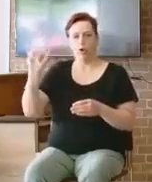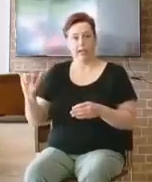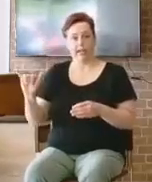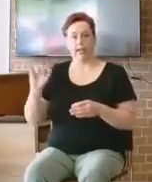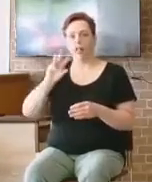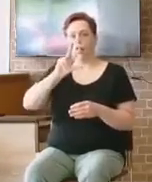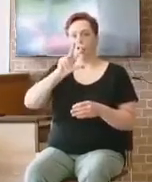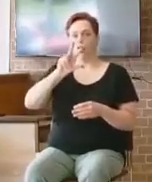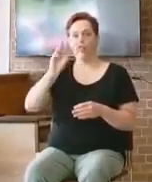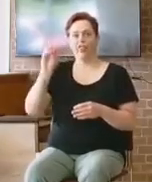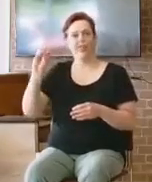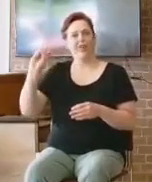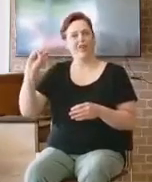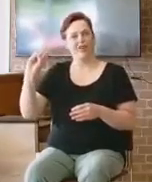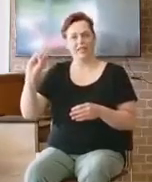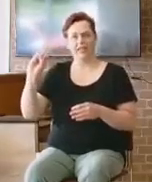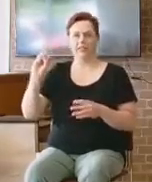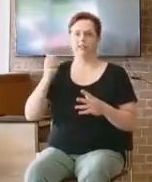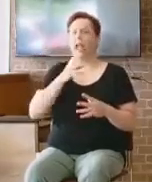Living for Jesus.